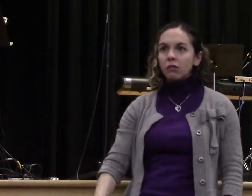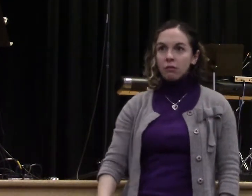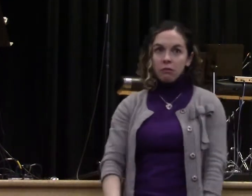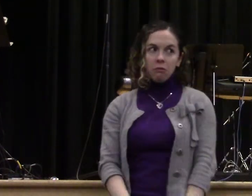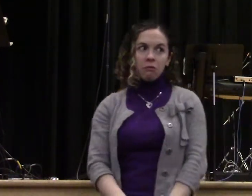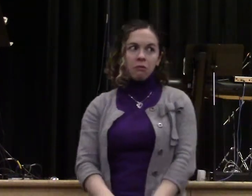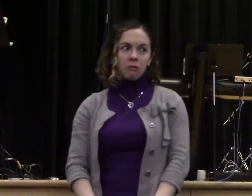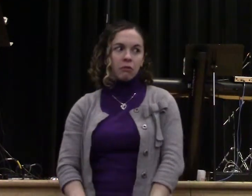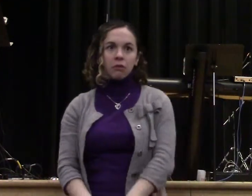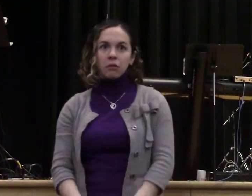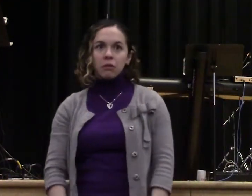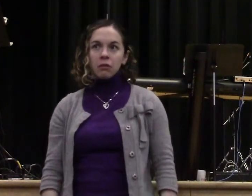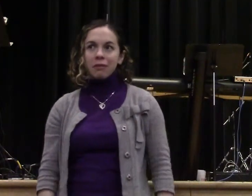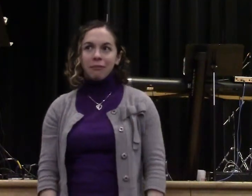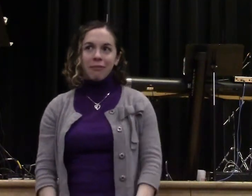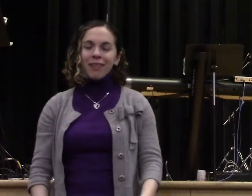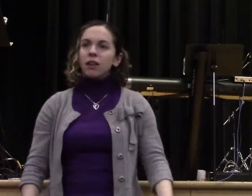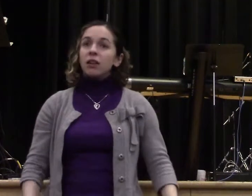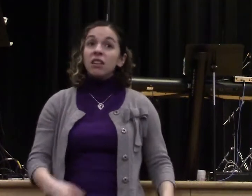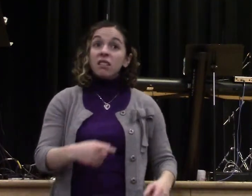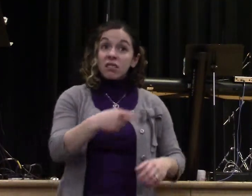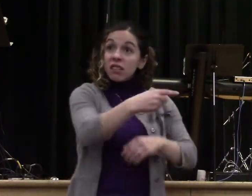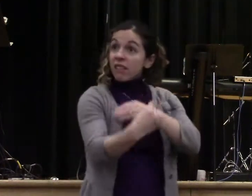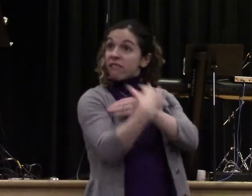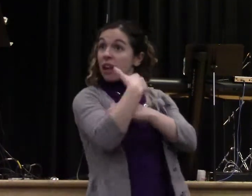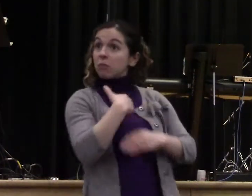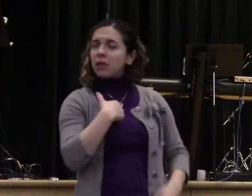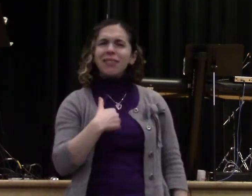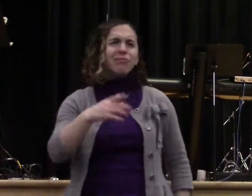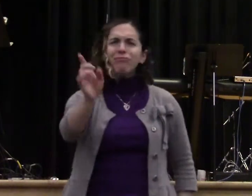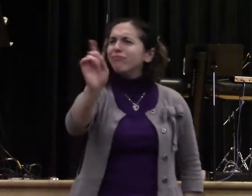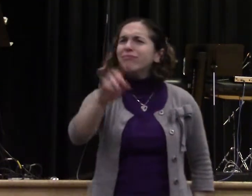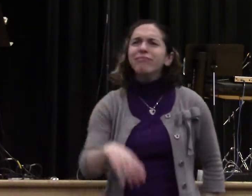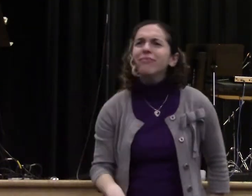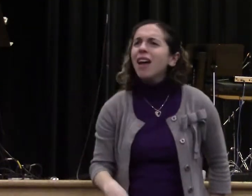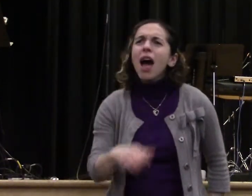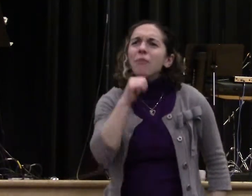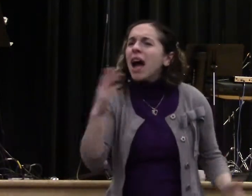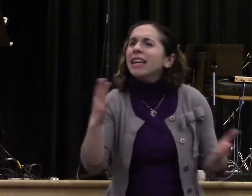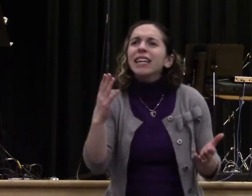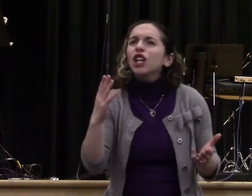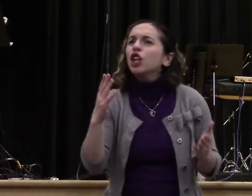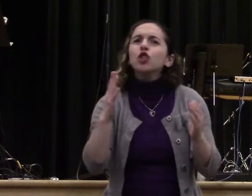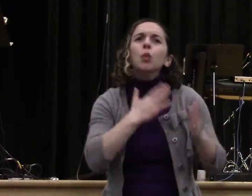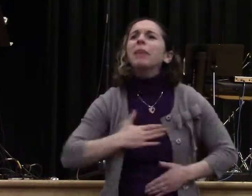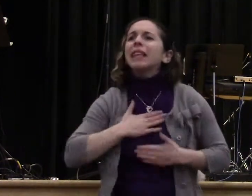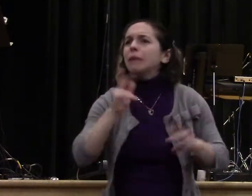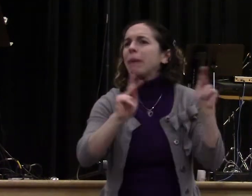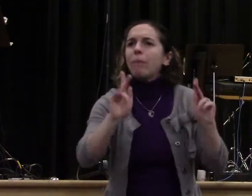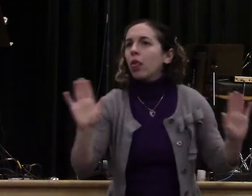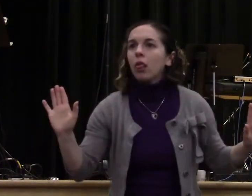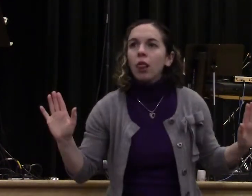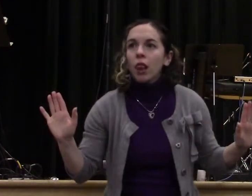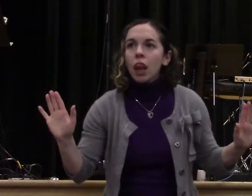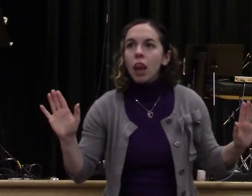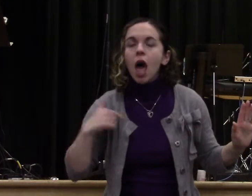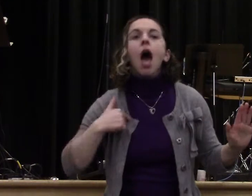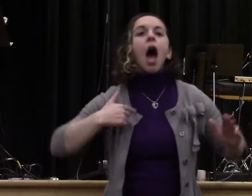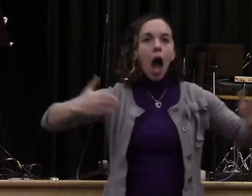let that affect my life. Guess what? I'm not, I'm not here for man's flesh. I'm here to help us walk in the